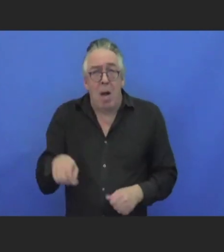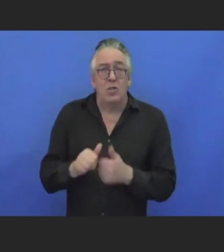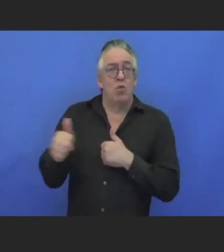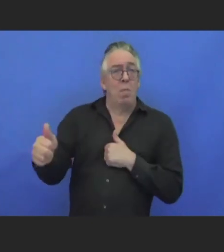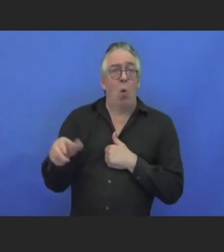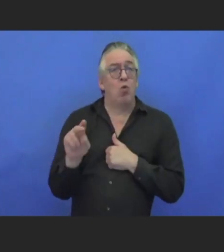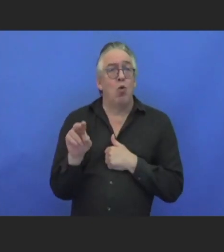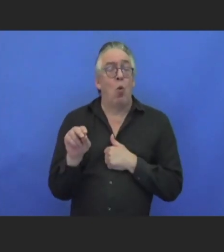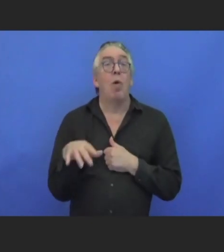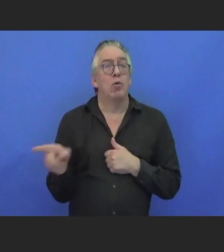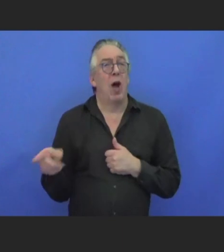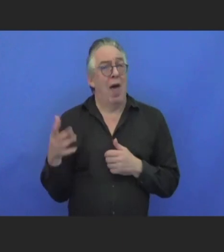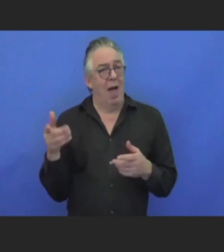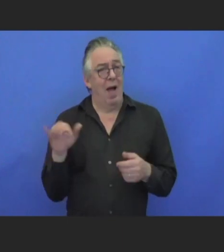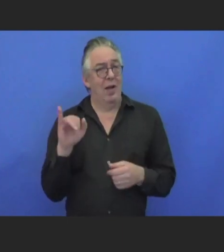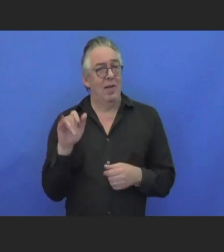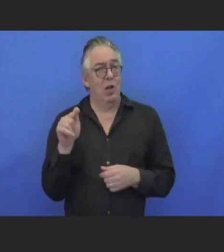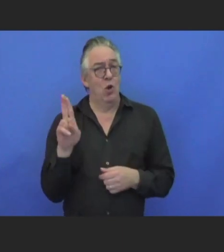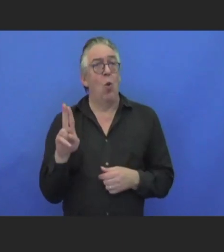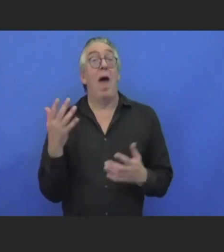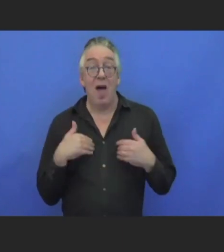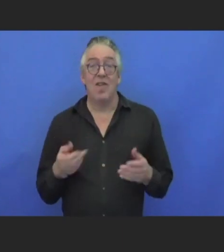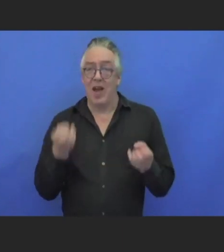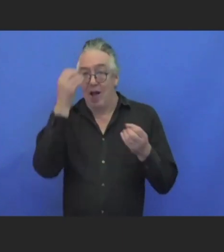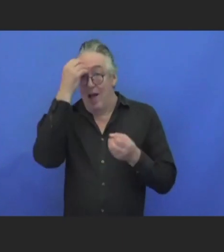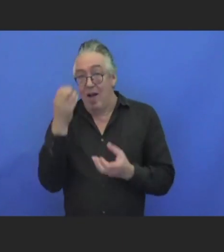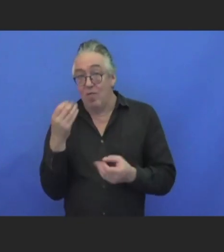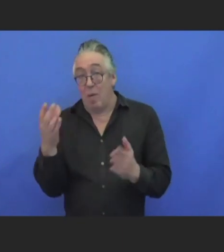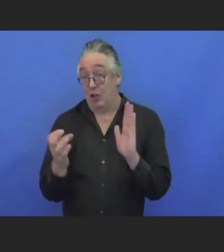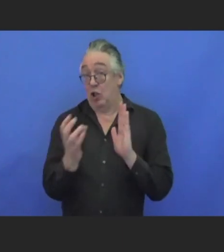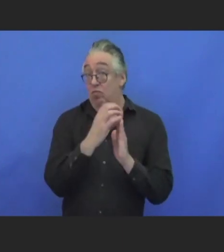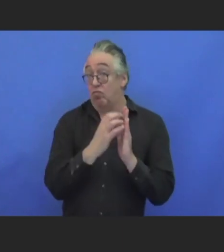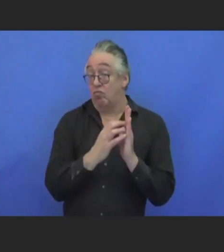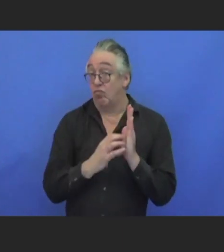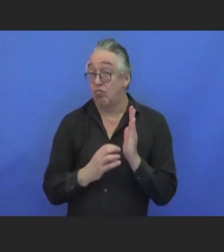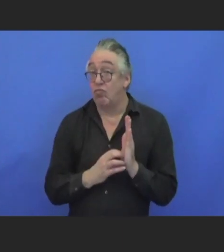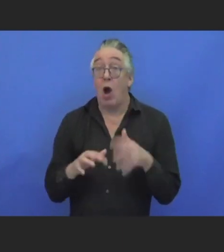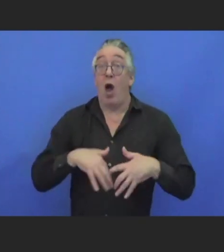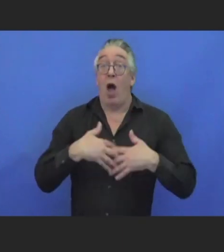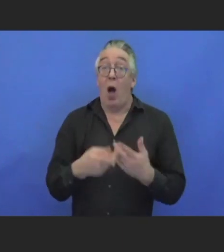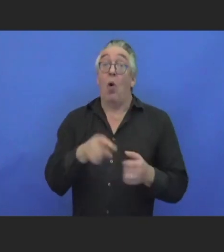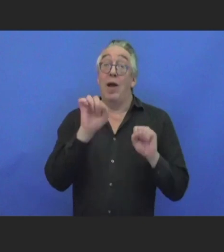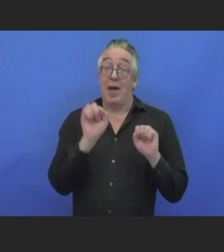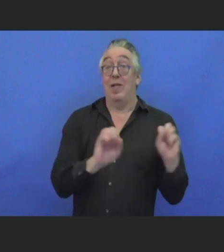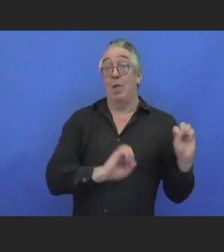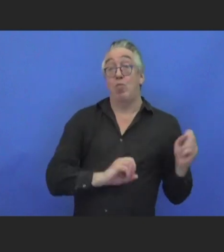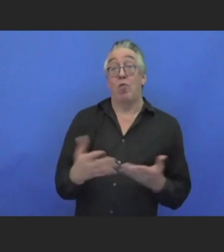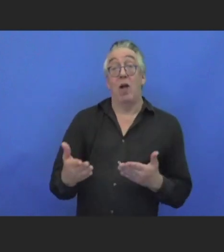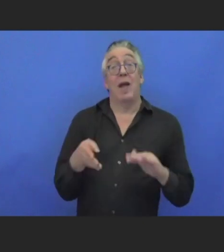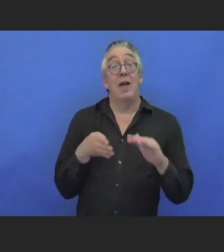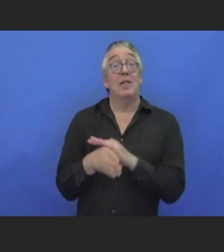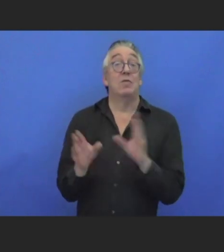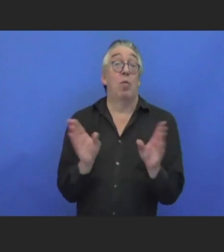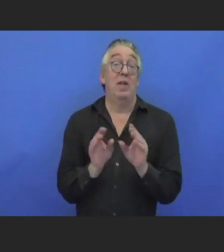some building blocks and information of what it means and what, which ways you can provide accessible meetings.